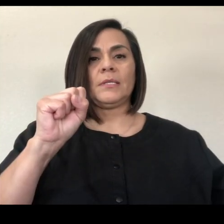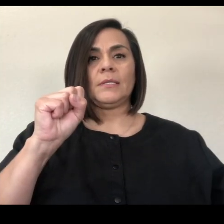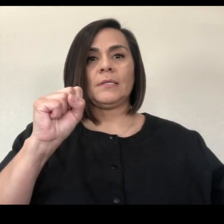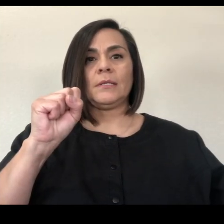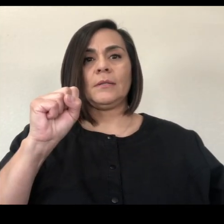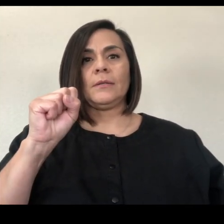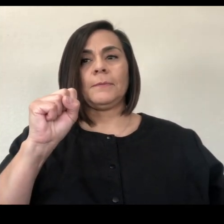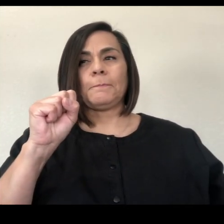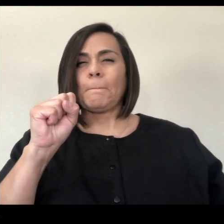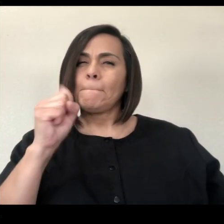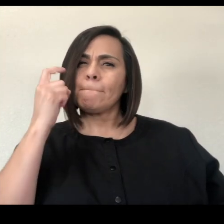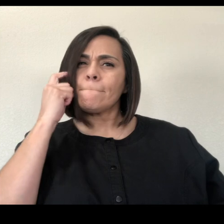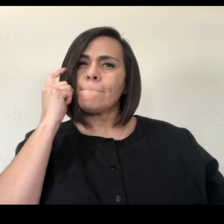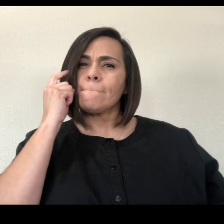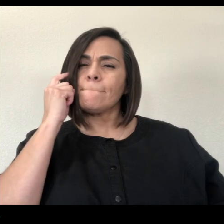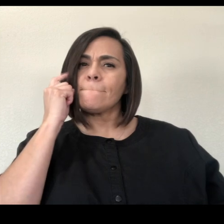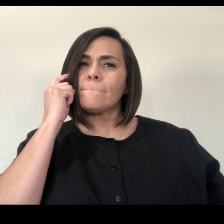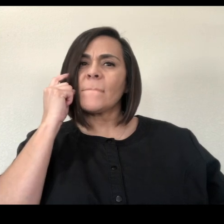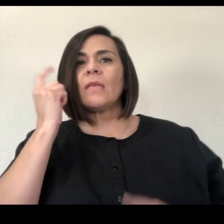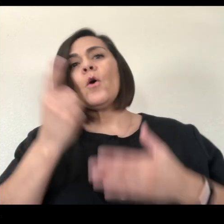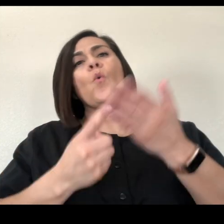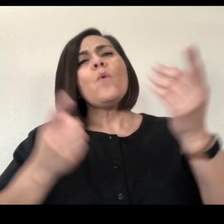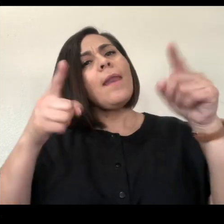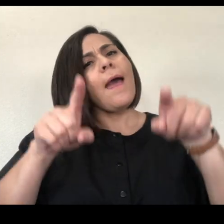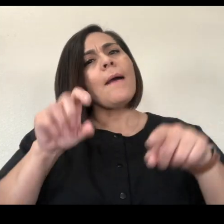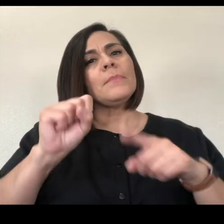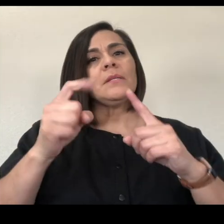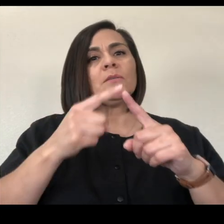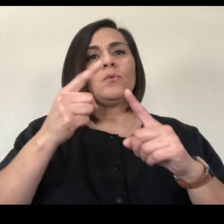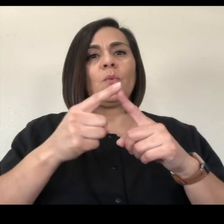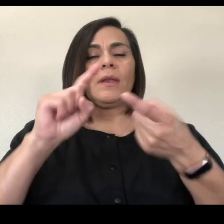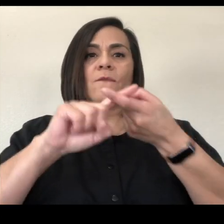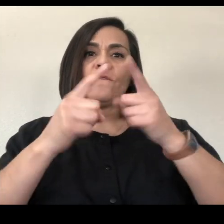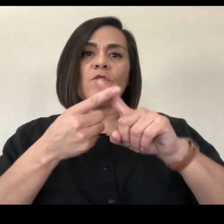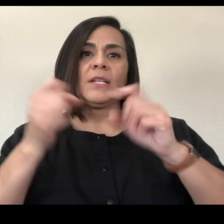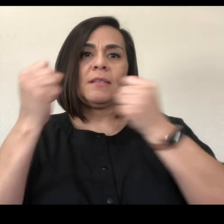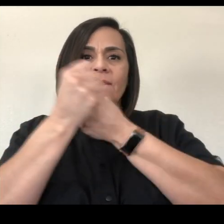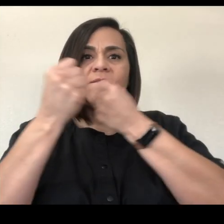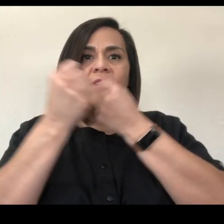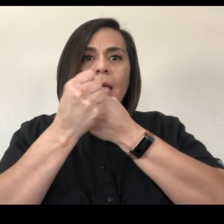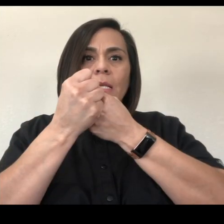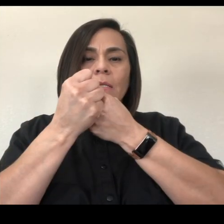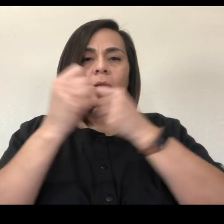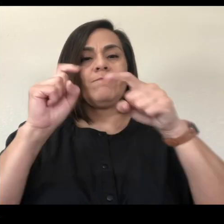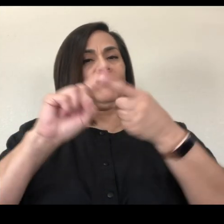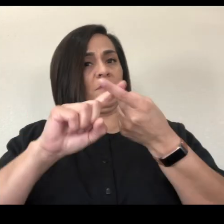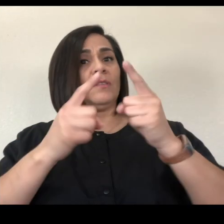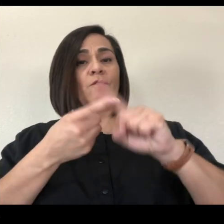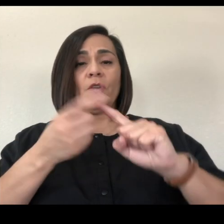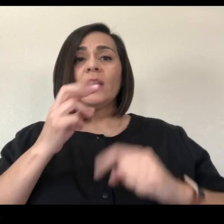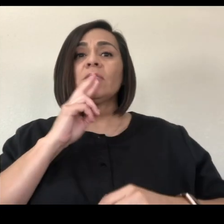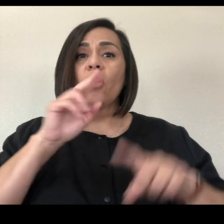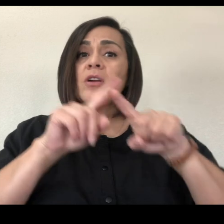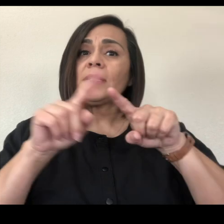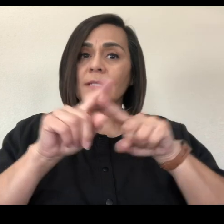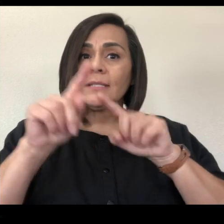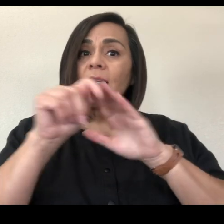What happens when friends fight? Friends are different from each other and they all like to do different